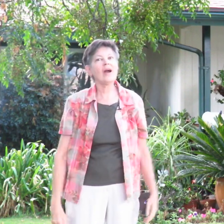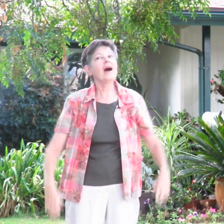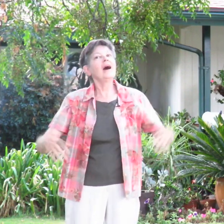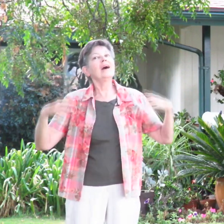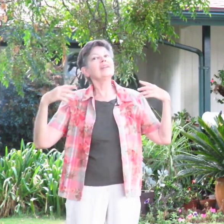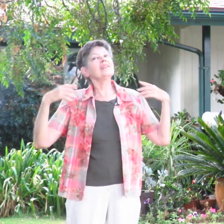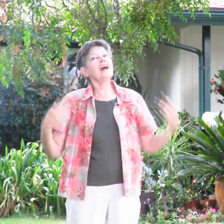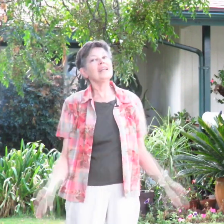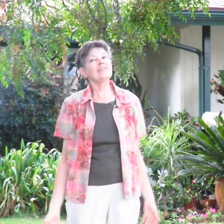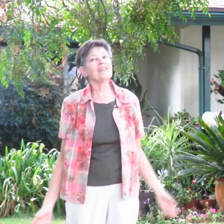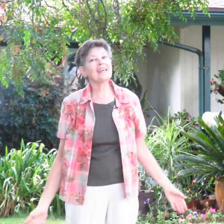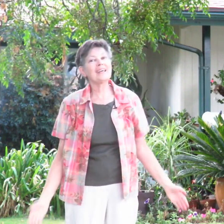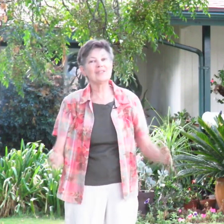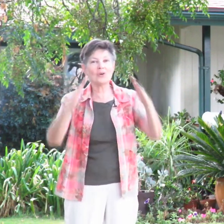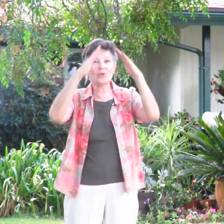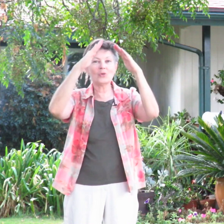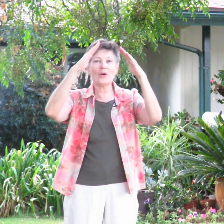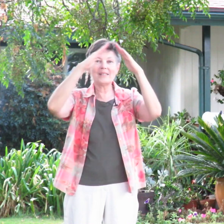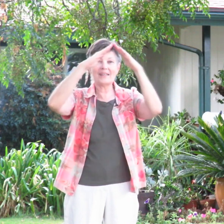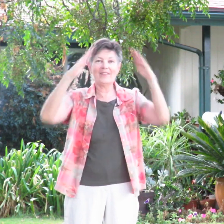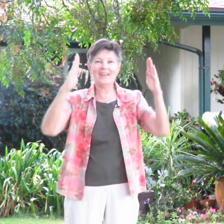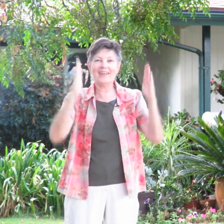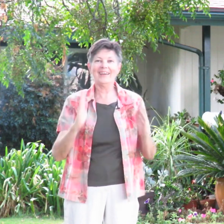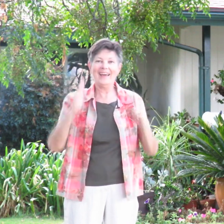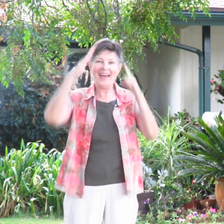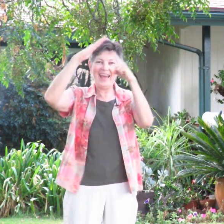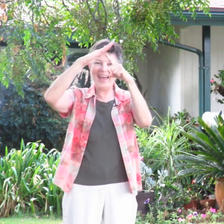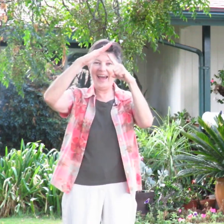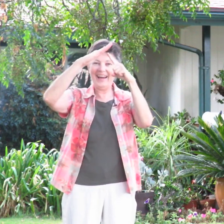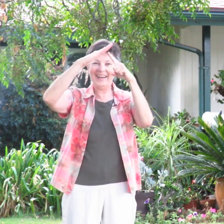lots of the kids' old toys in the attic.